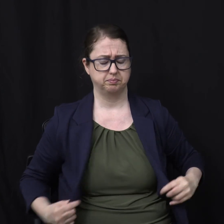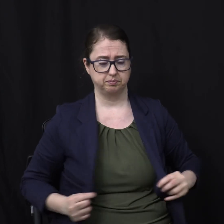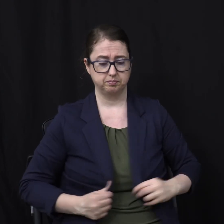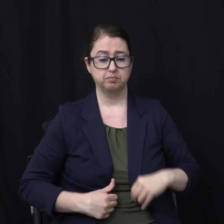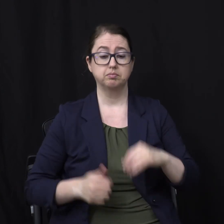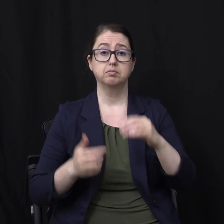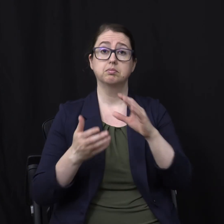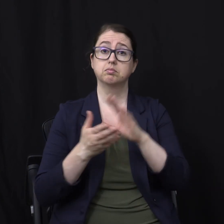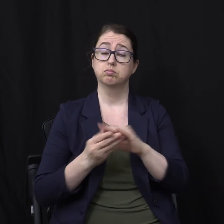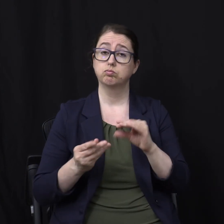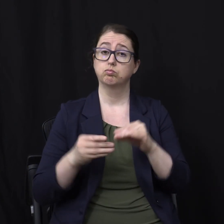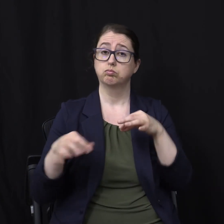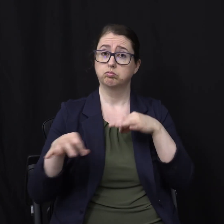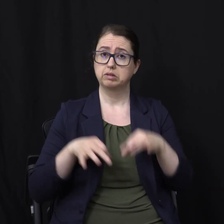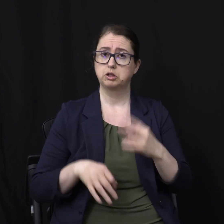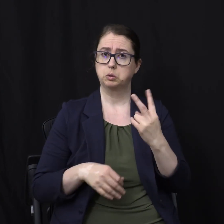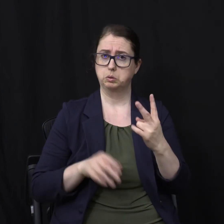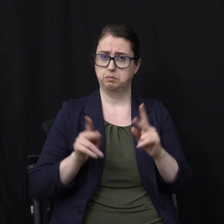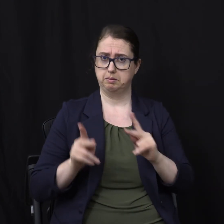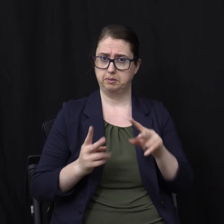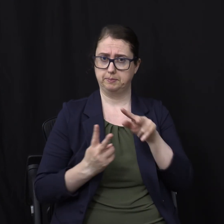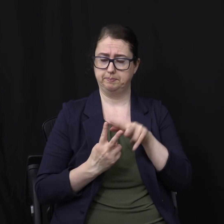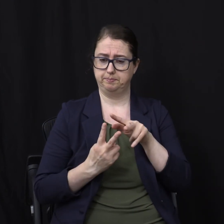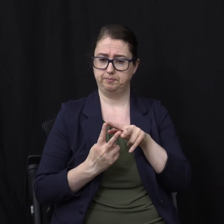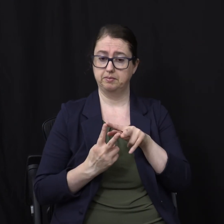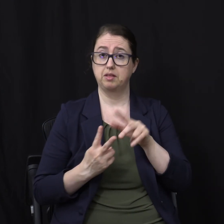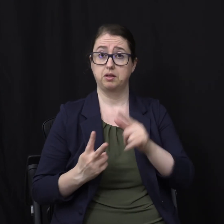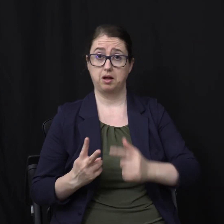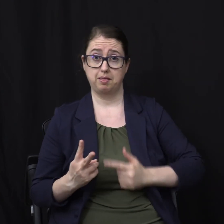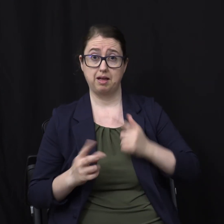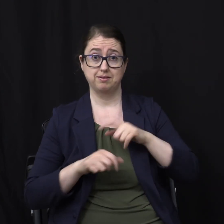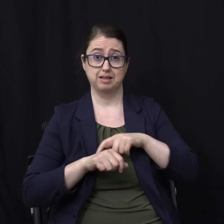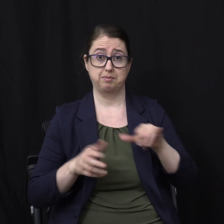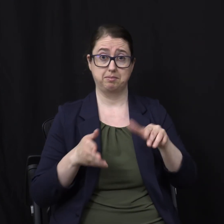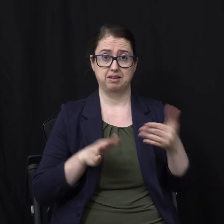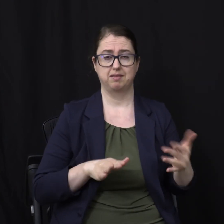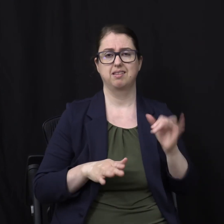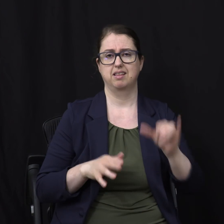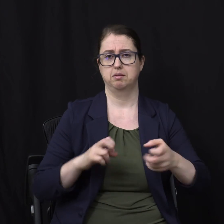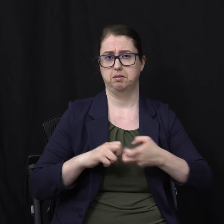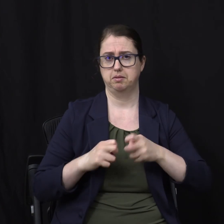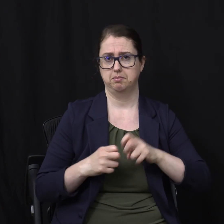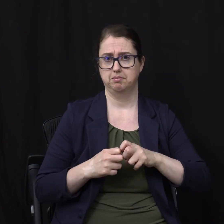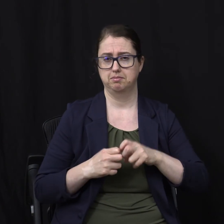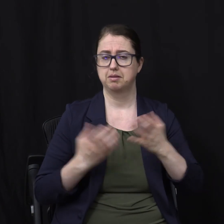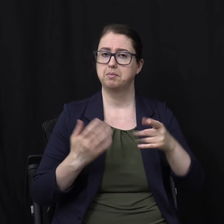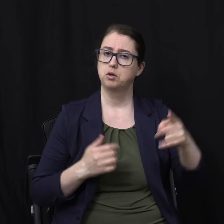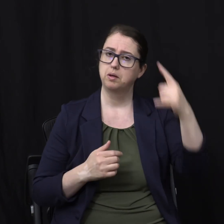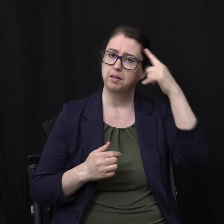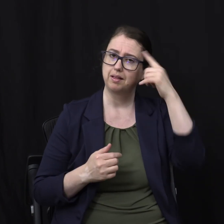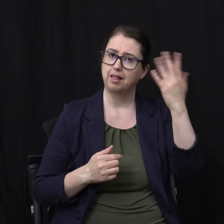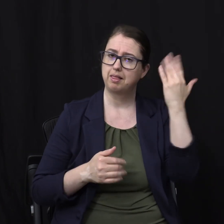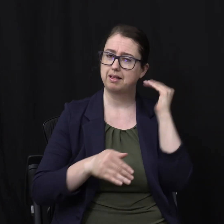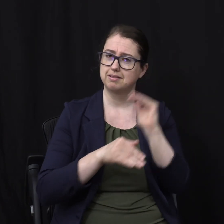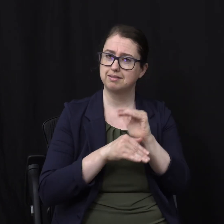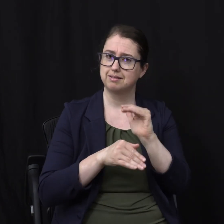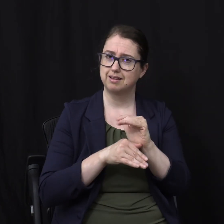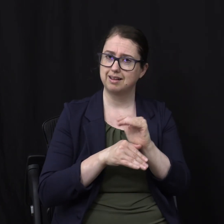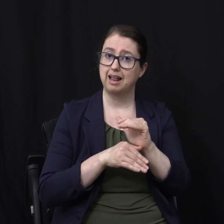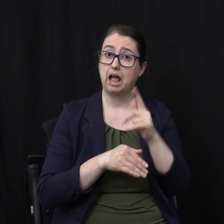parable describes Two people Who are alive While dead That's already a problem Maybe you were thinking Of this one last night I was saving it For